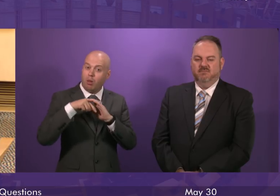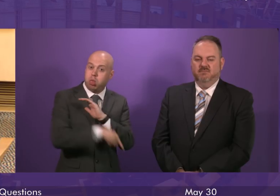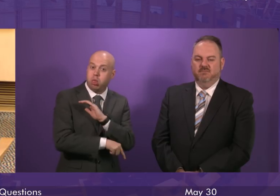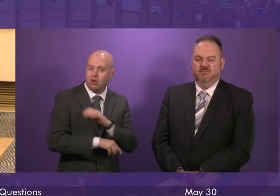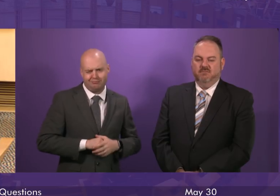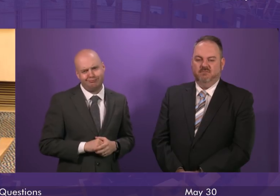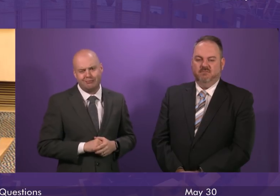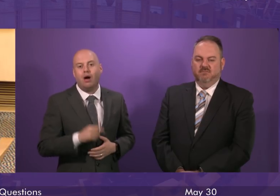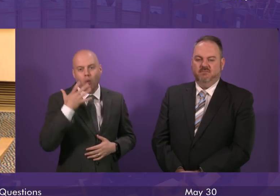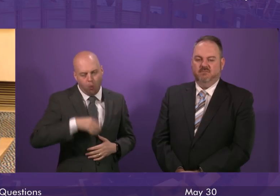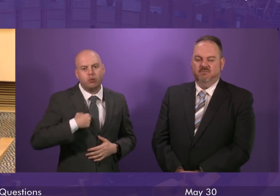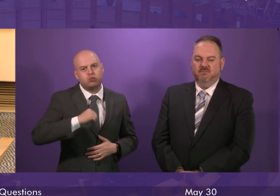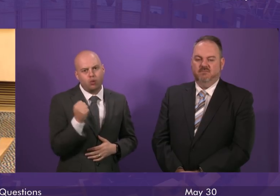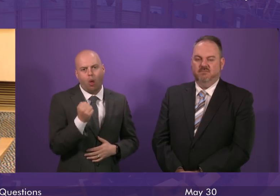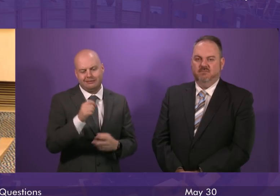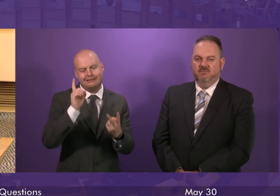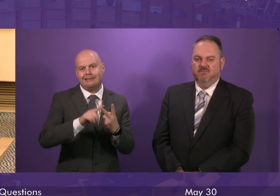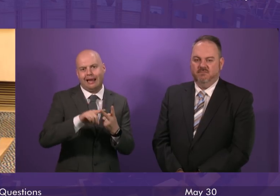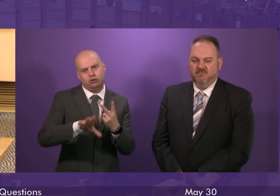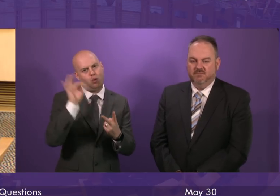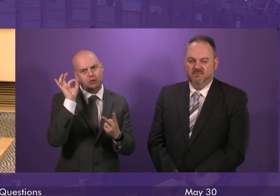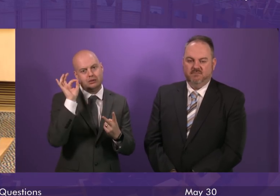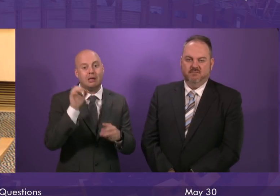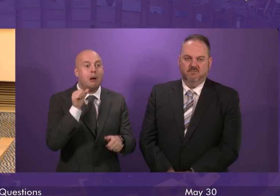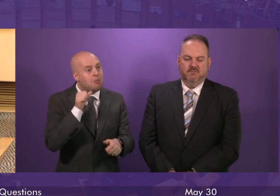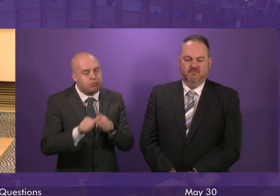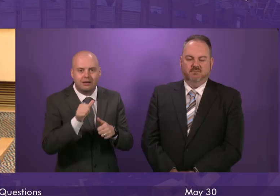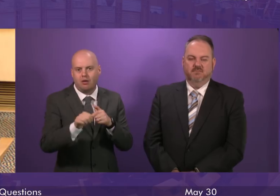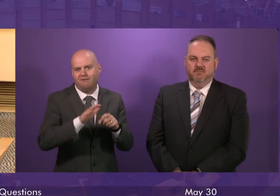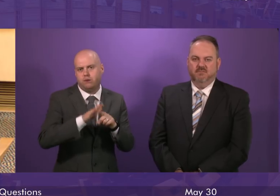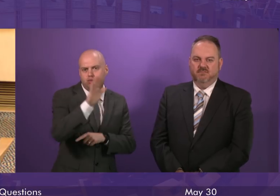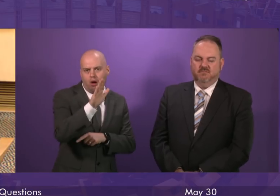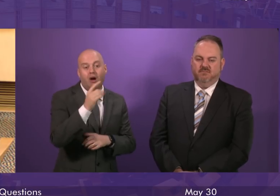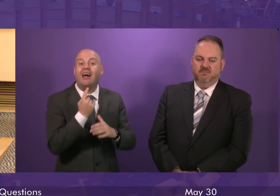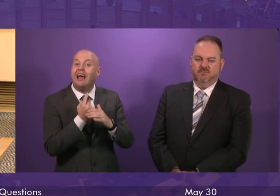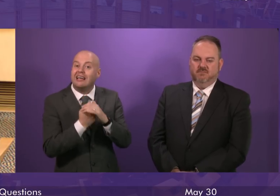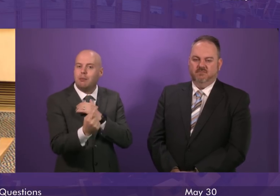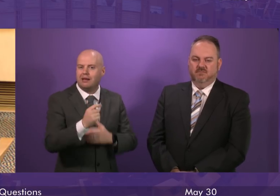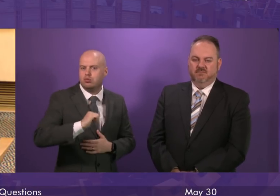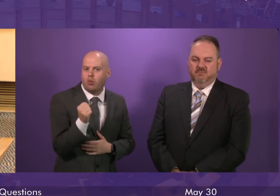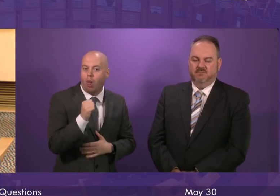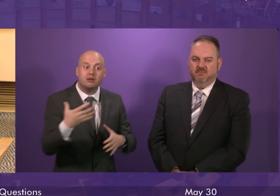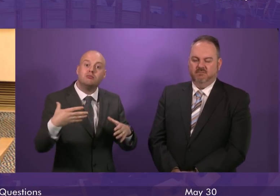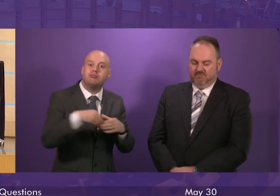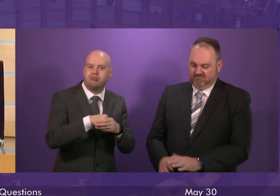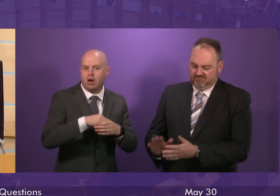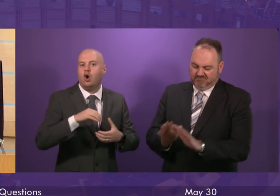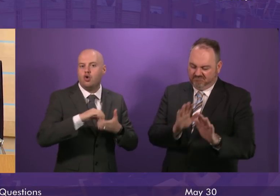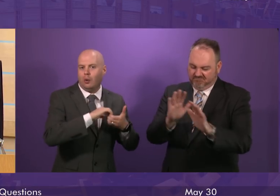Scotland to have an alternative. I want Scotland to have a better future. a future as an independent European country.